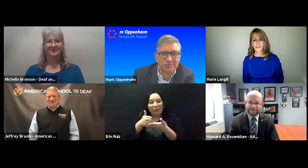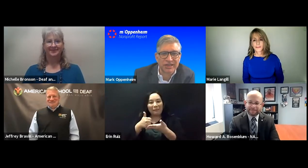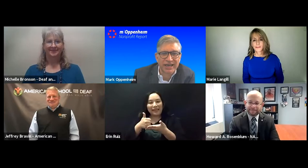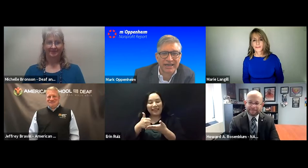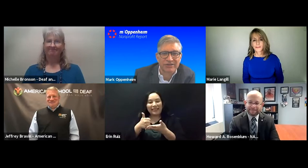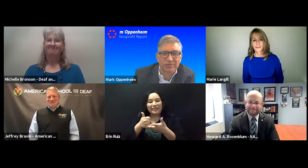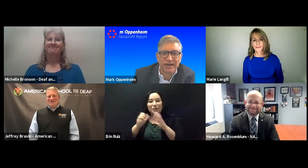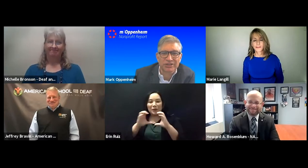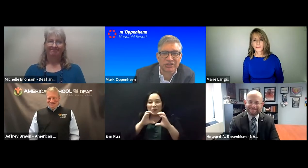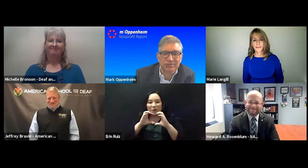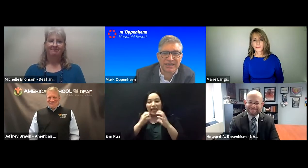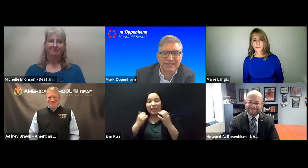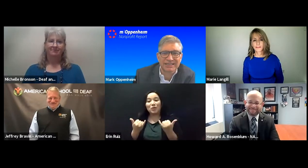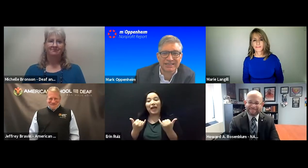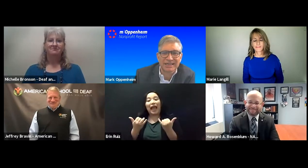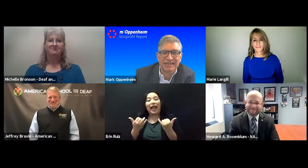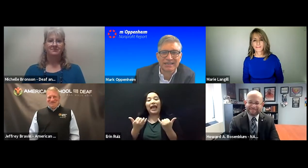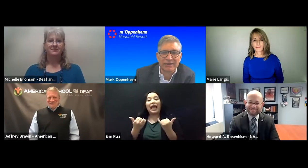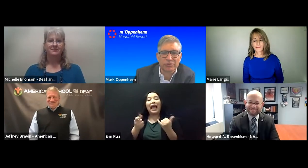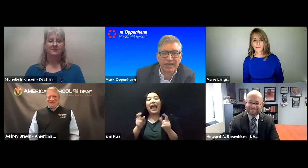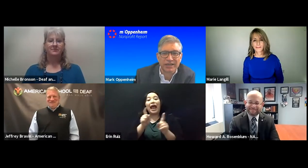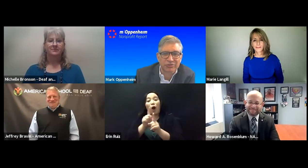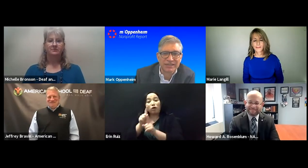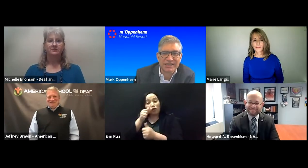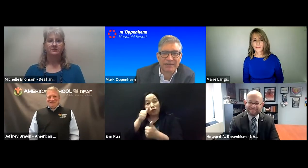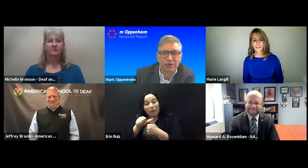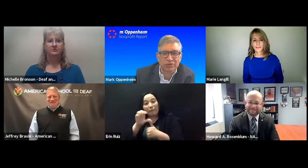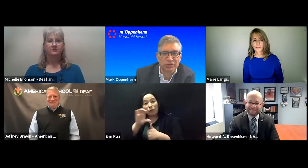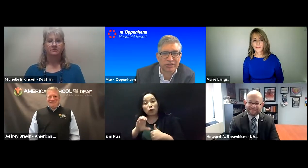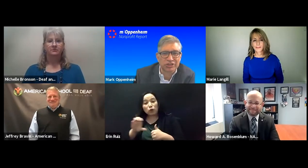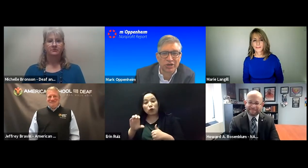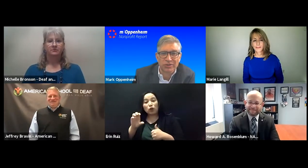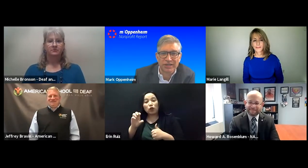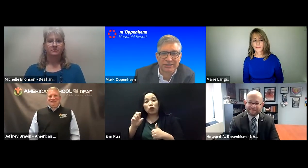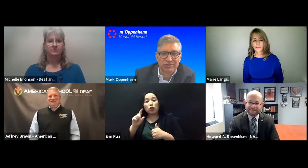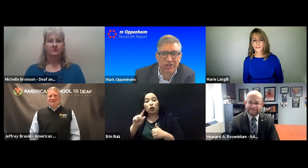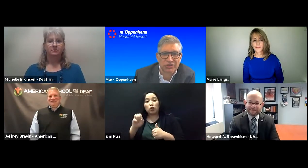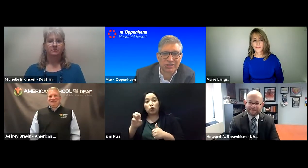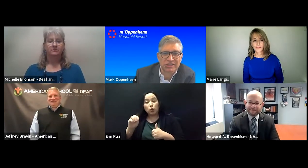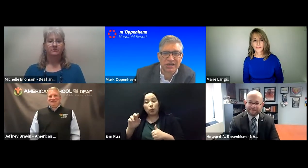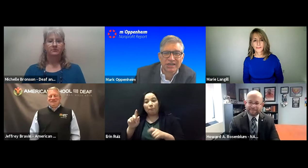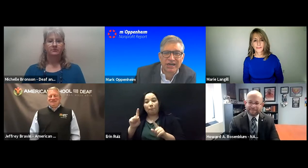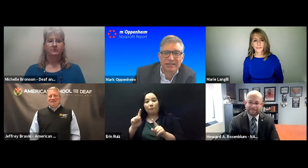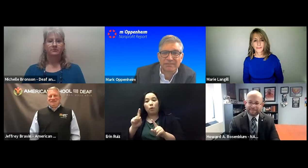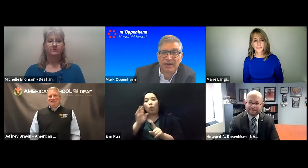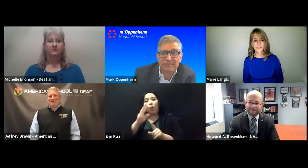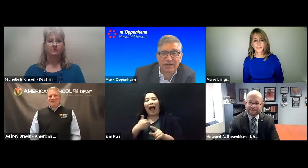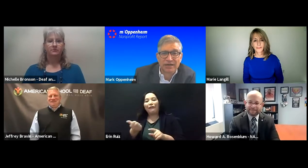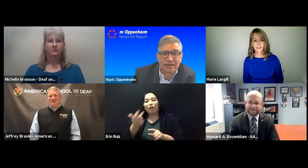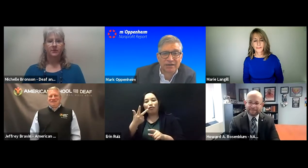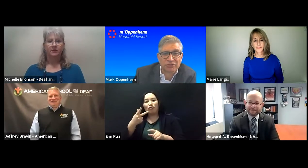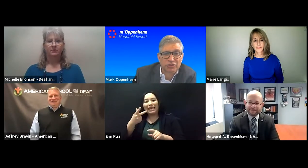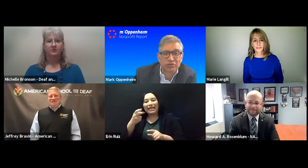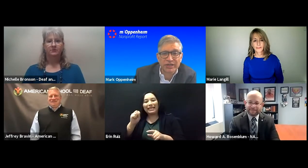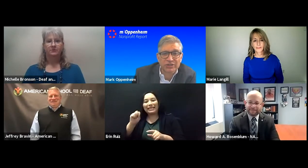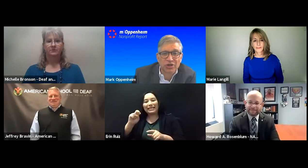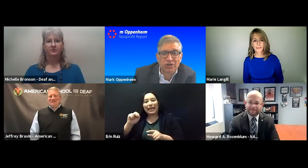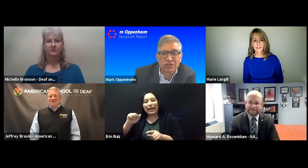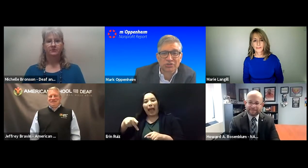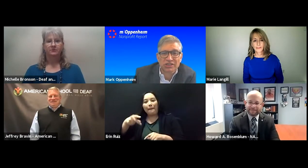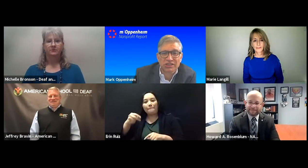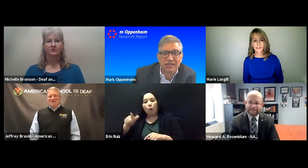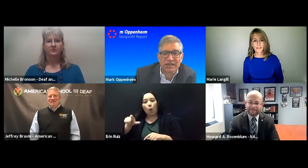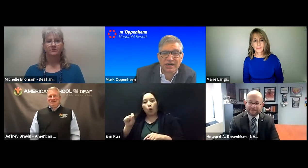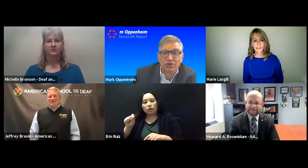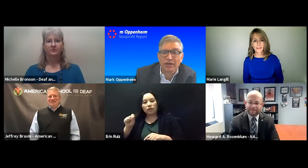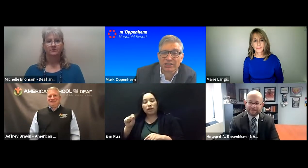communicate and a reminder to Zoom attendees that we will take three snap polls during the show. We'll announce results at the bottom of your screen. You'll